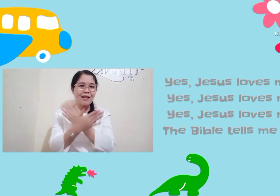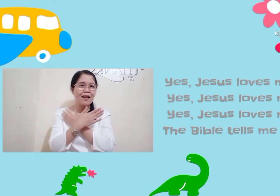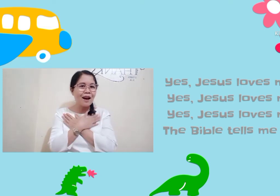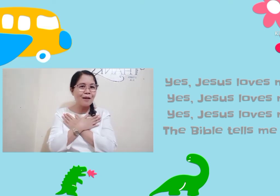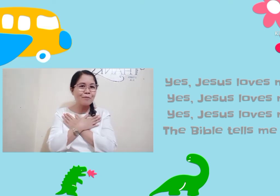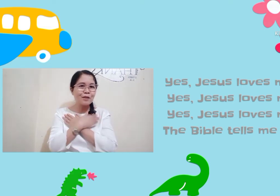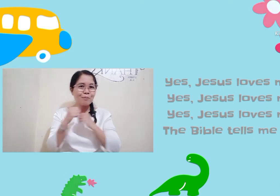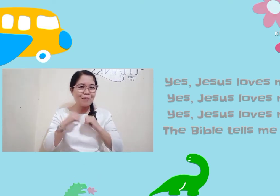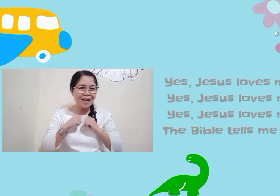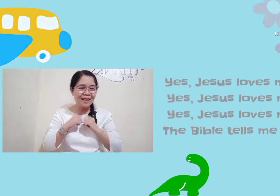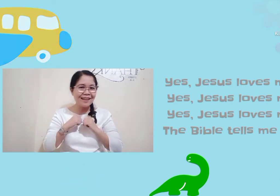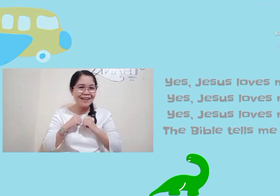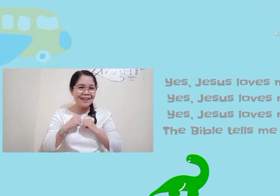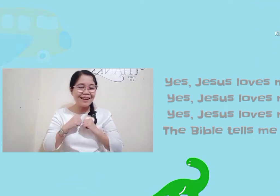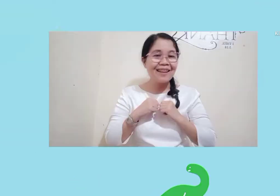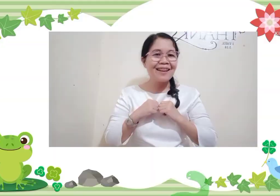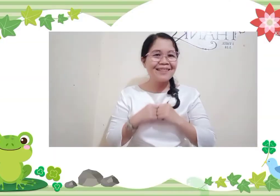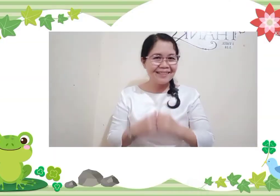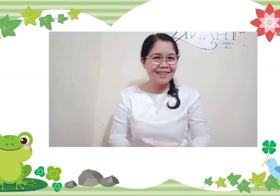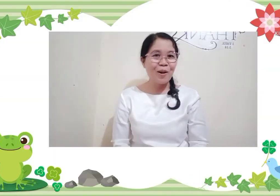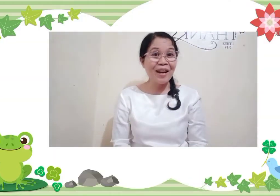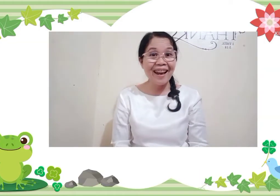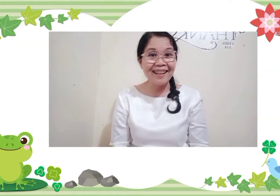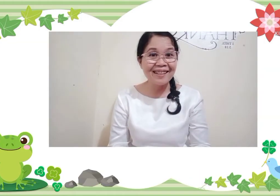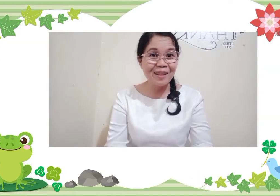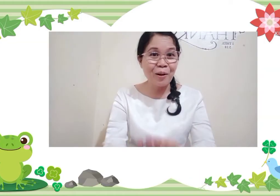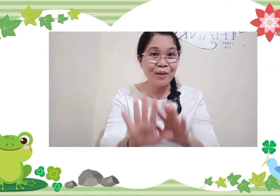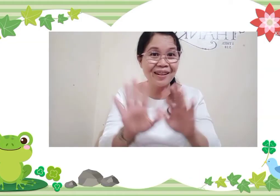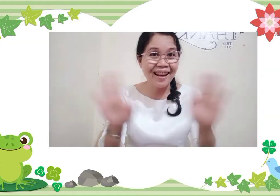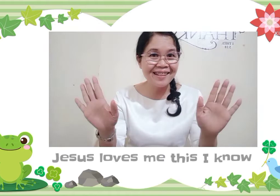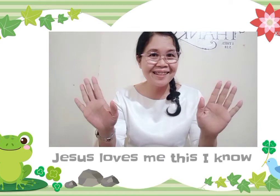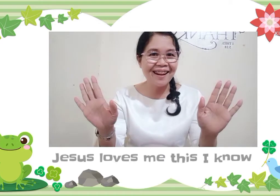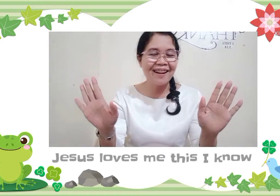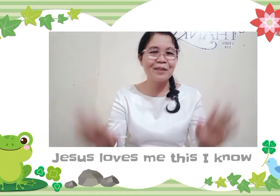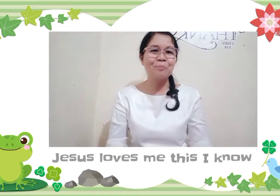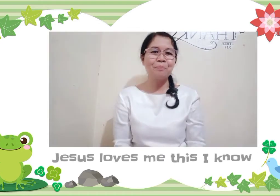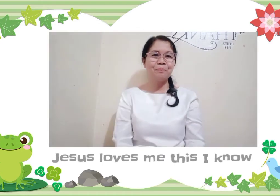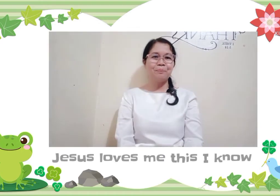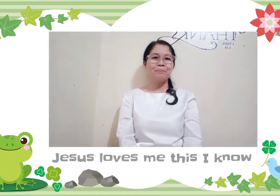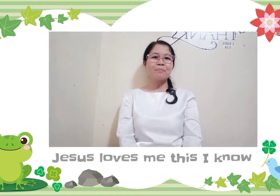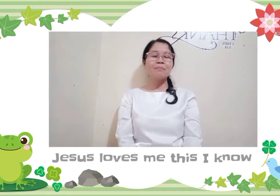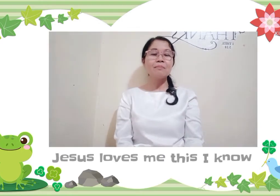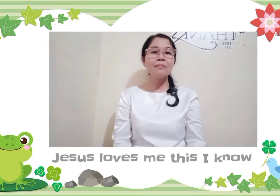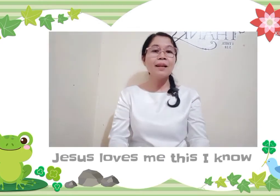loves me. Okay, so let's start.